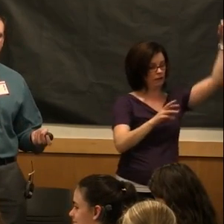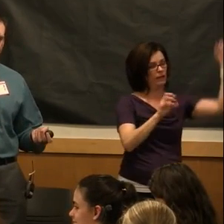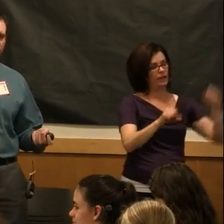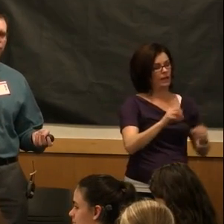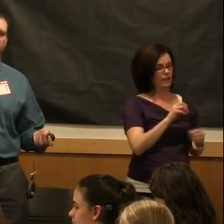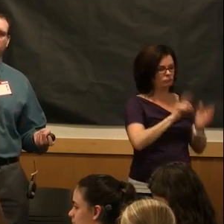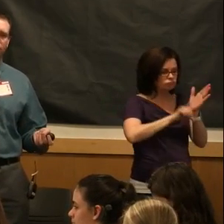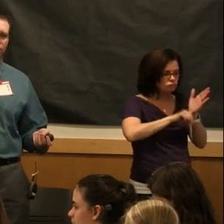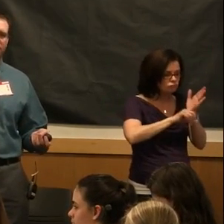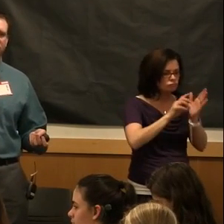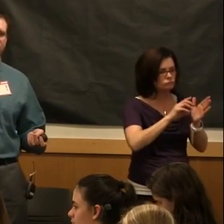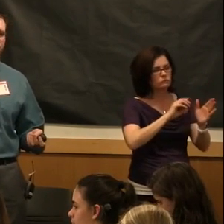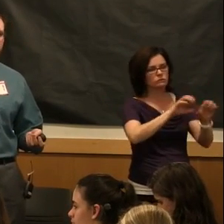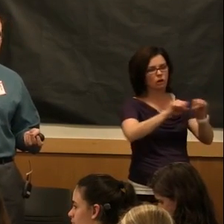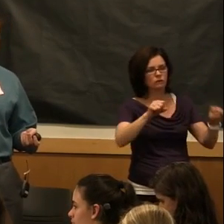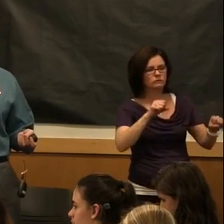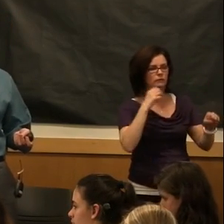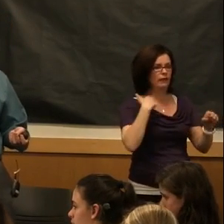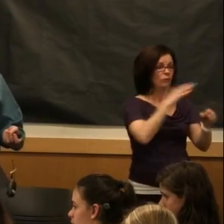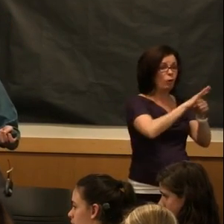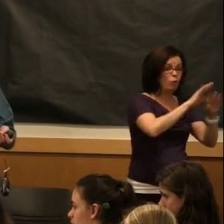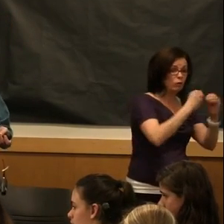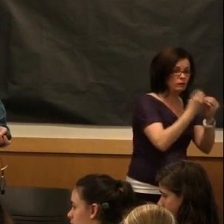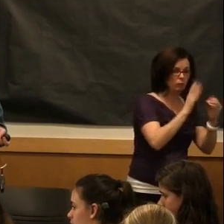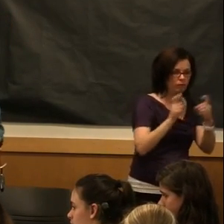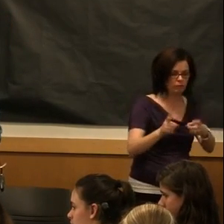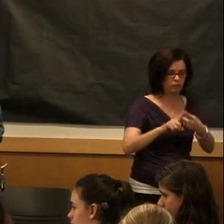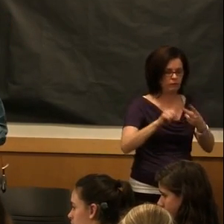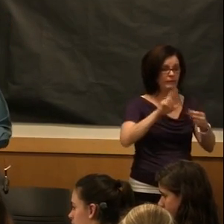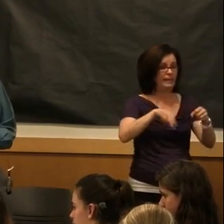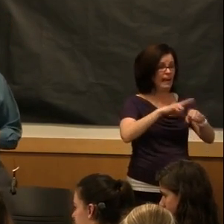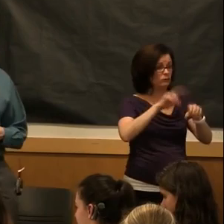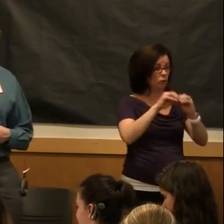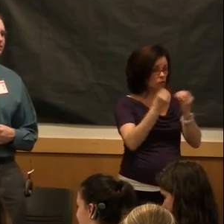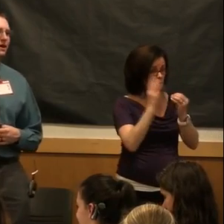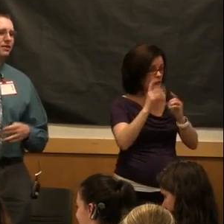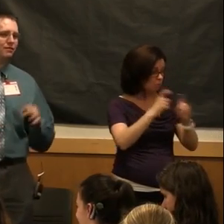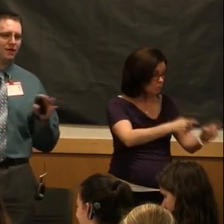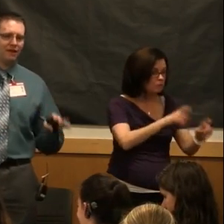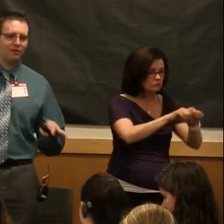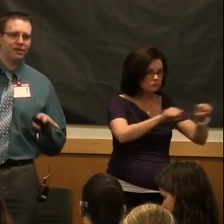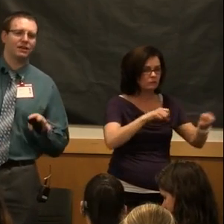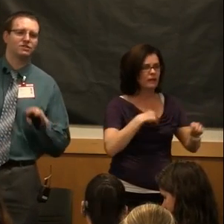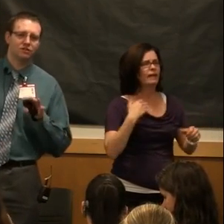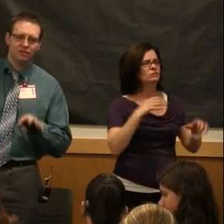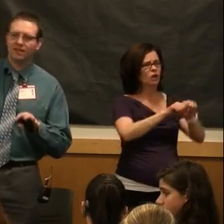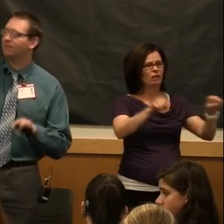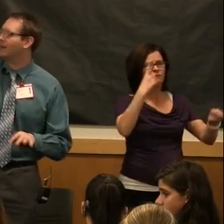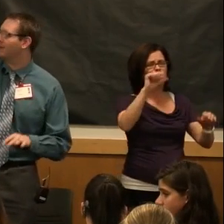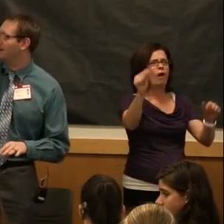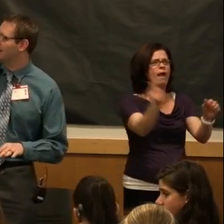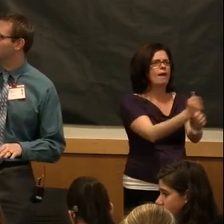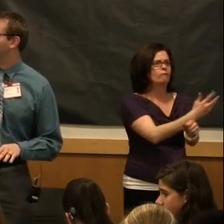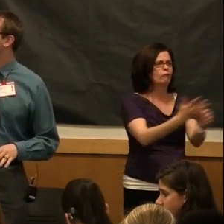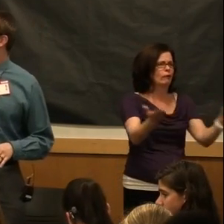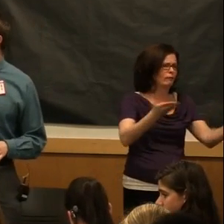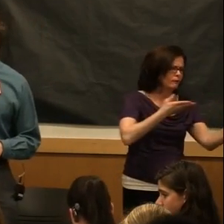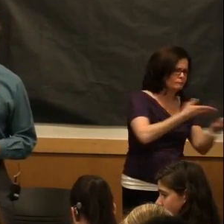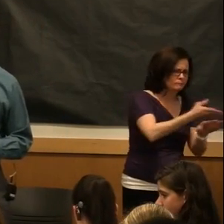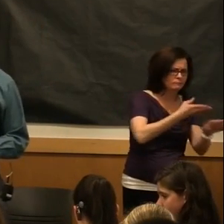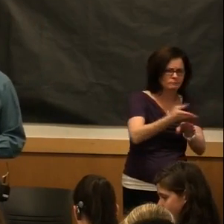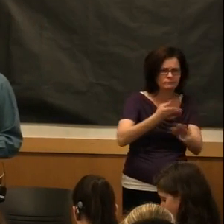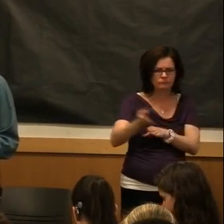scholarships through local organizations, national organizations. There are scholarships out there for everything, so just keep that in mind.